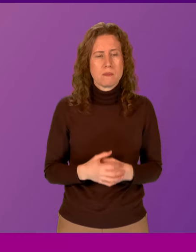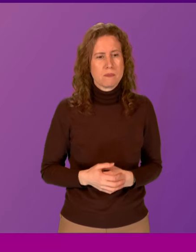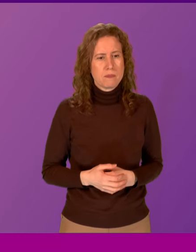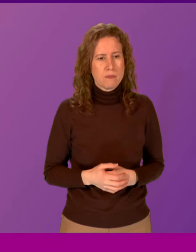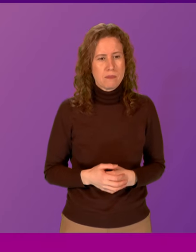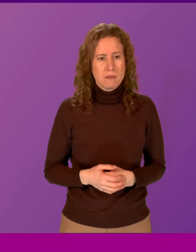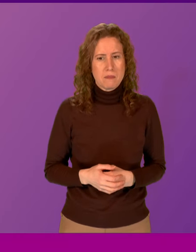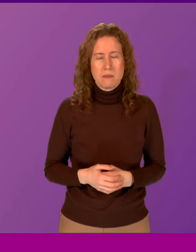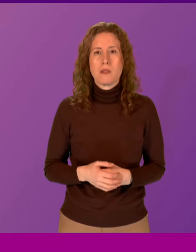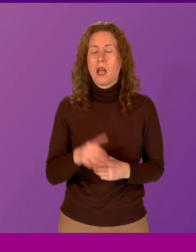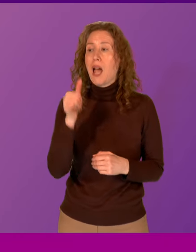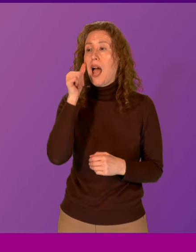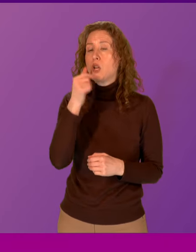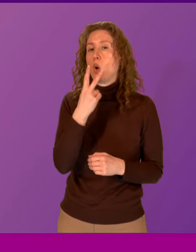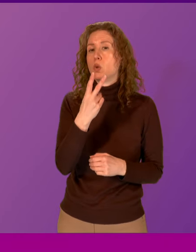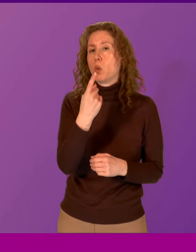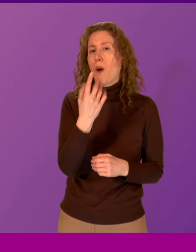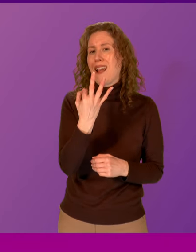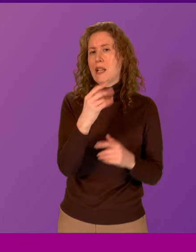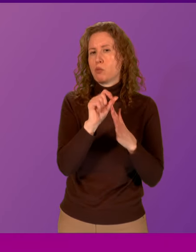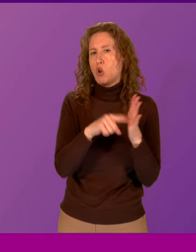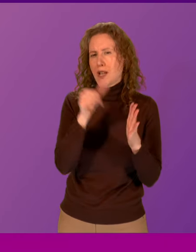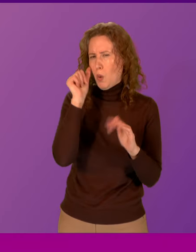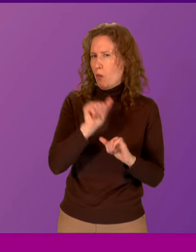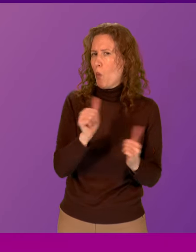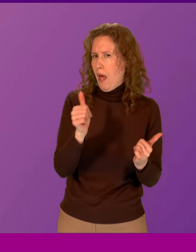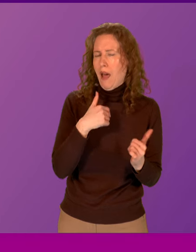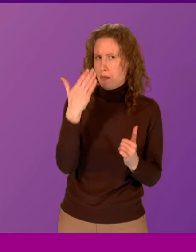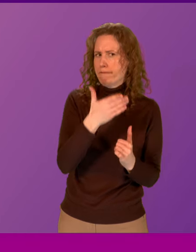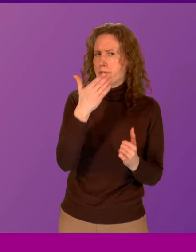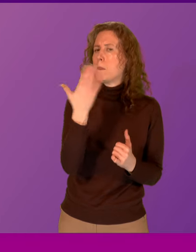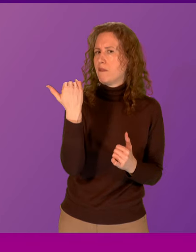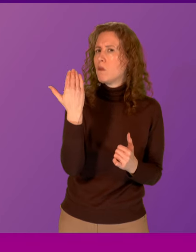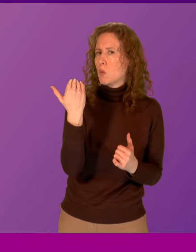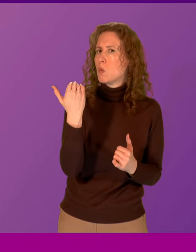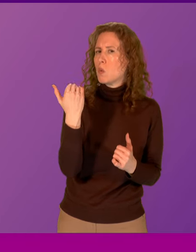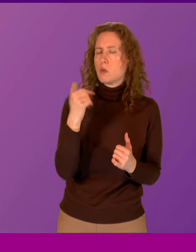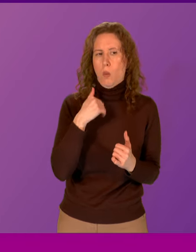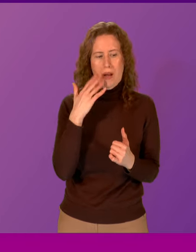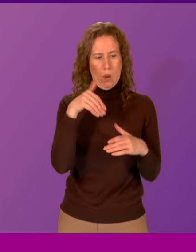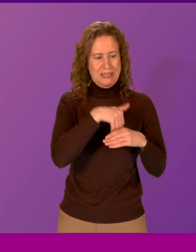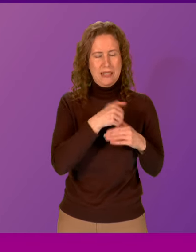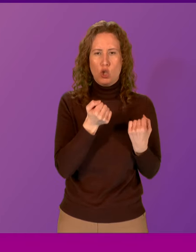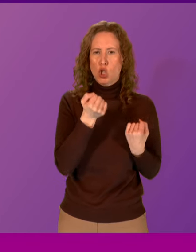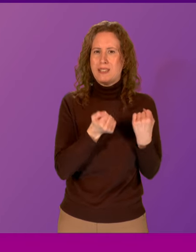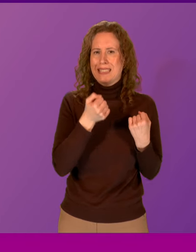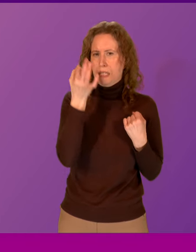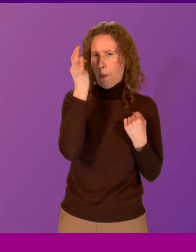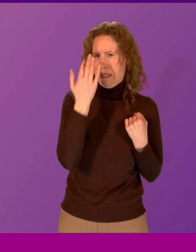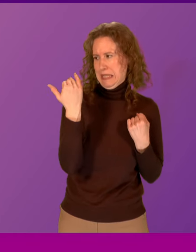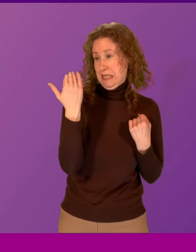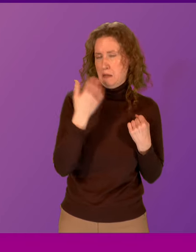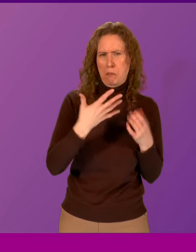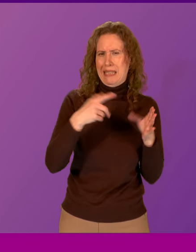I know the 218 project well. I visited the 218 project in the past when I was on the Justice Committee many,